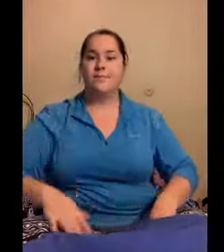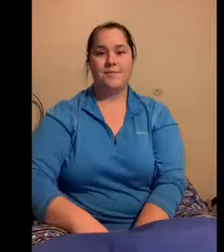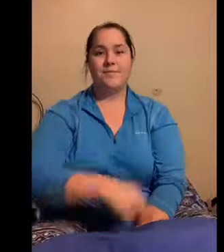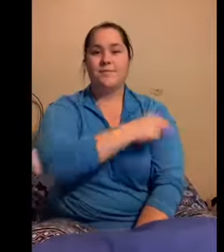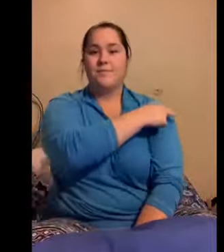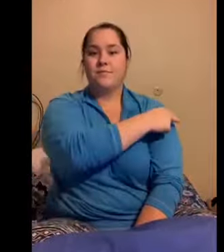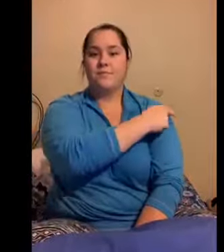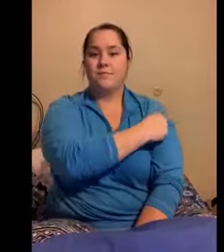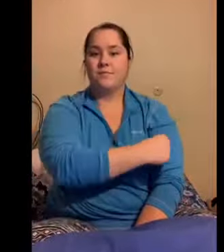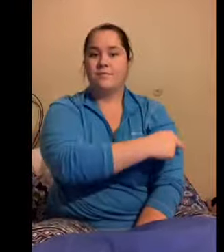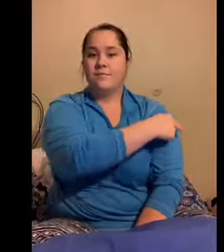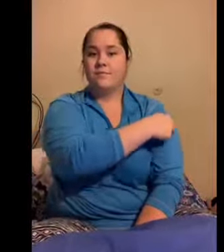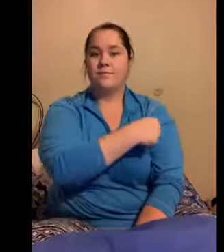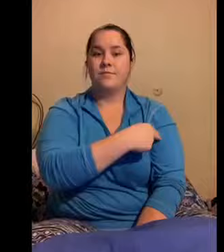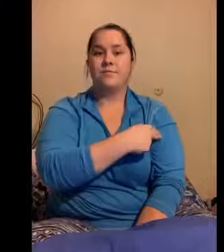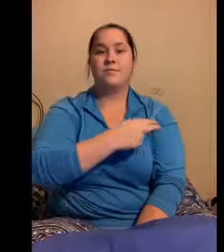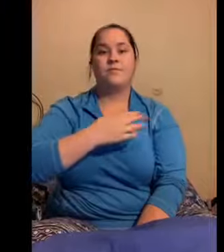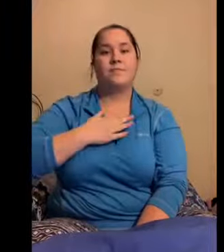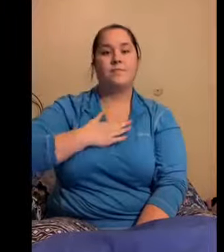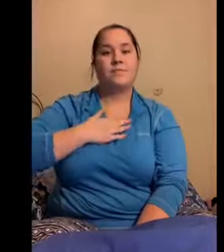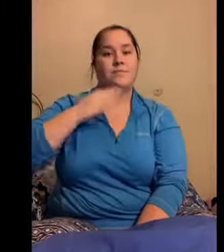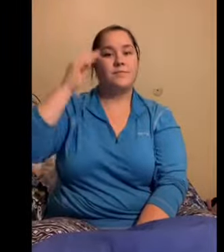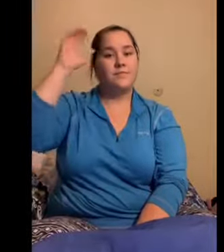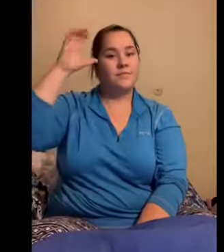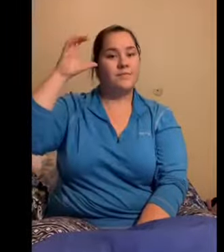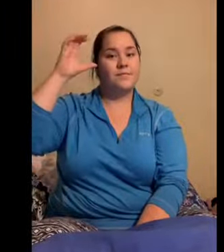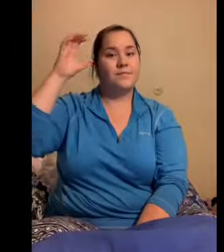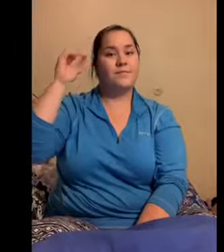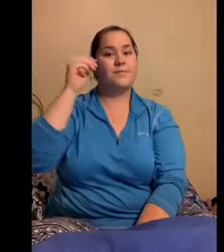Then when happy, we're here. Okay.